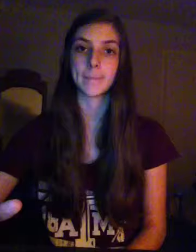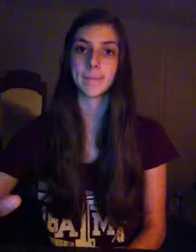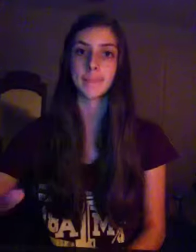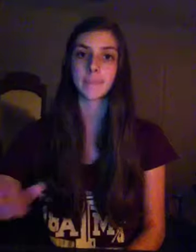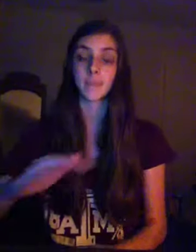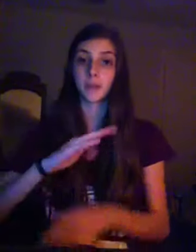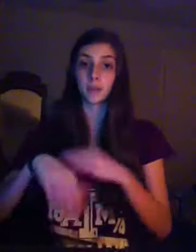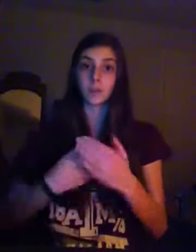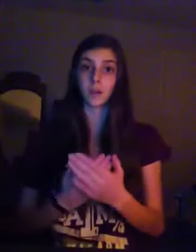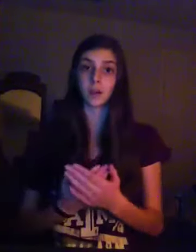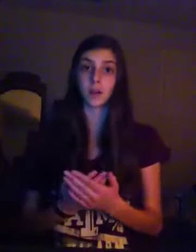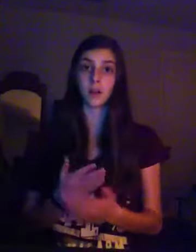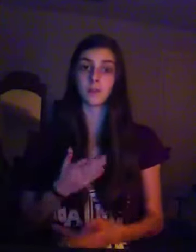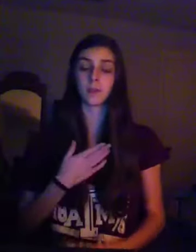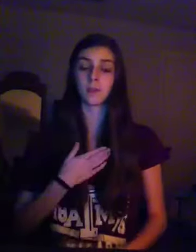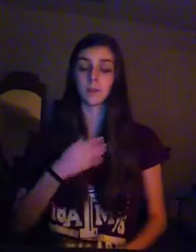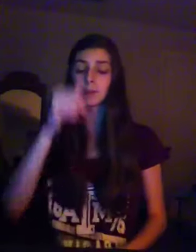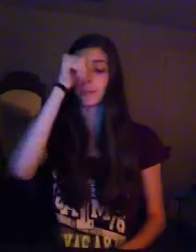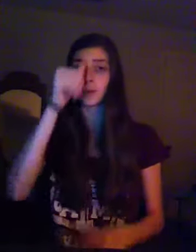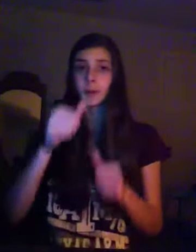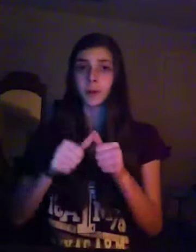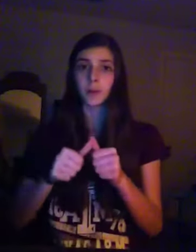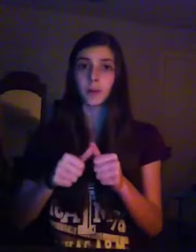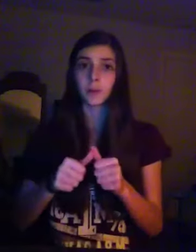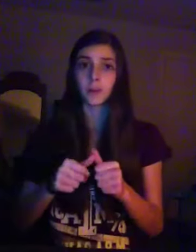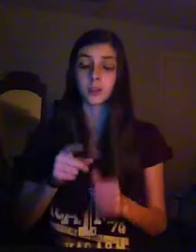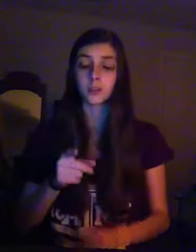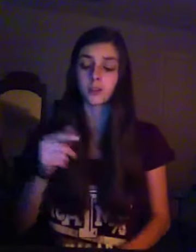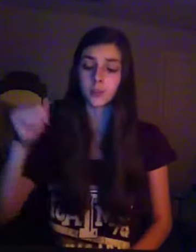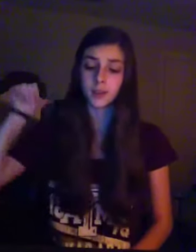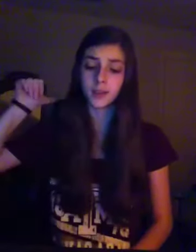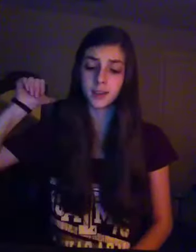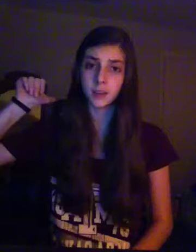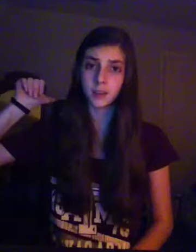And all I remember is your back